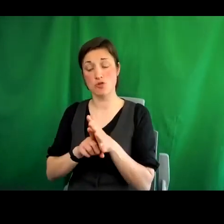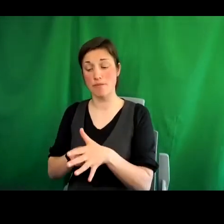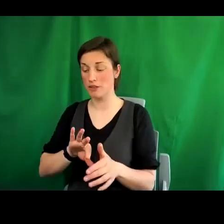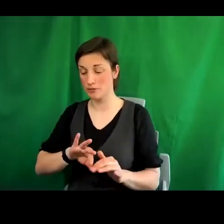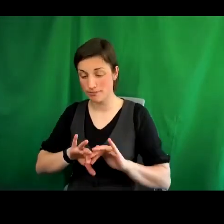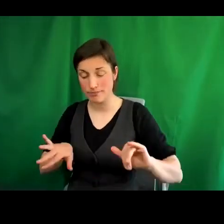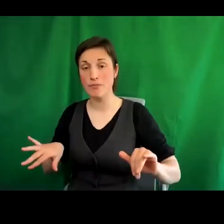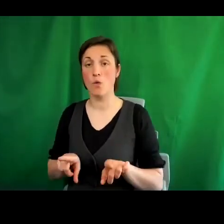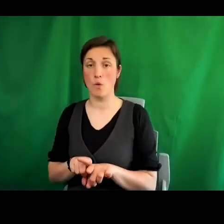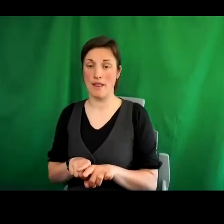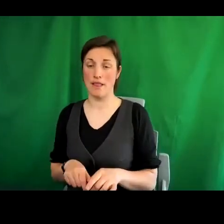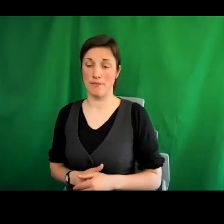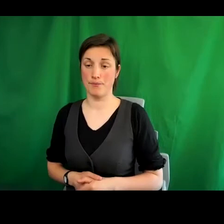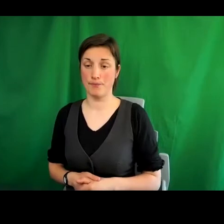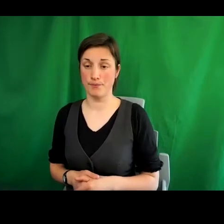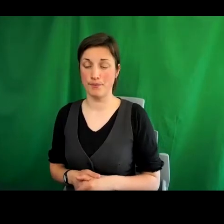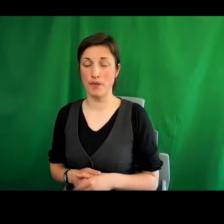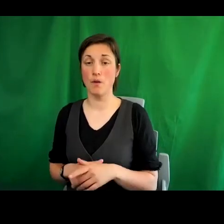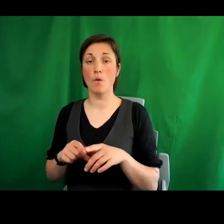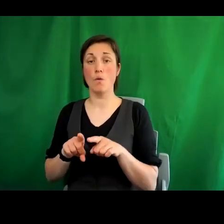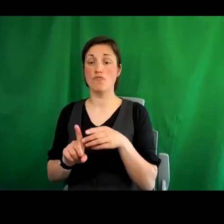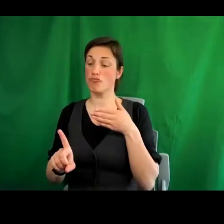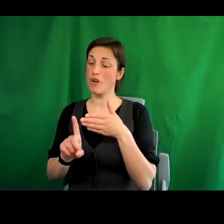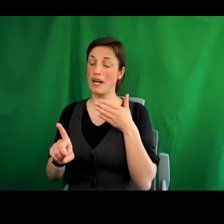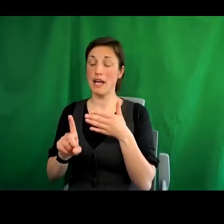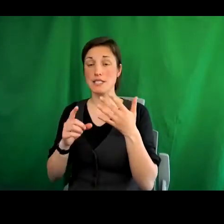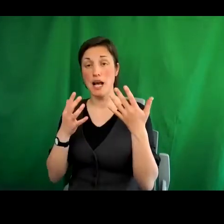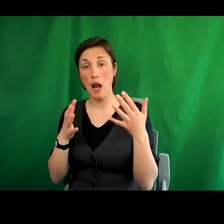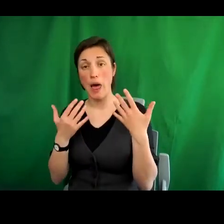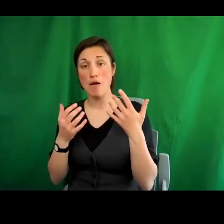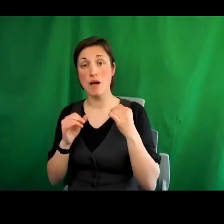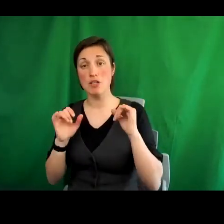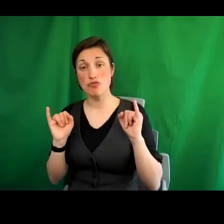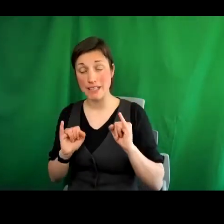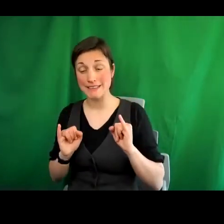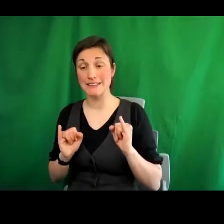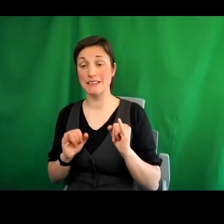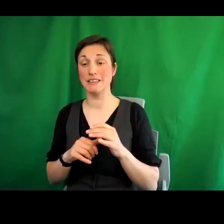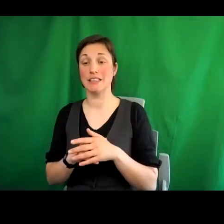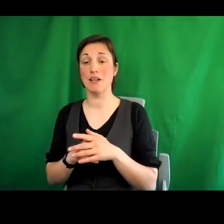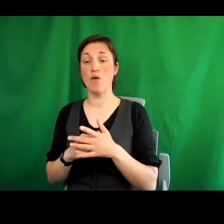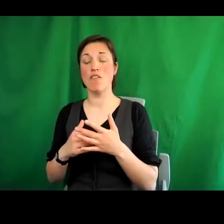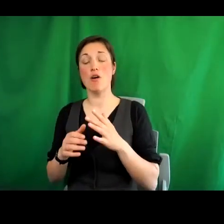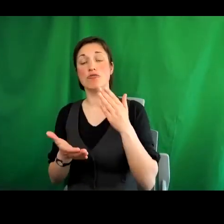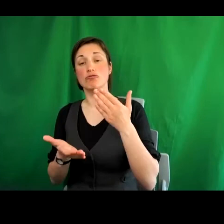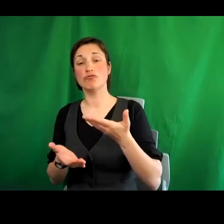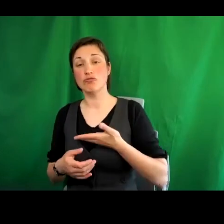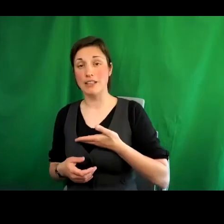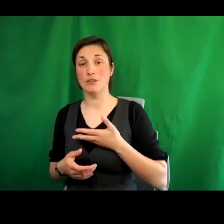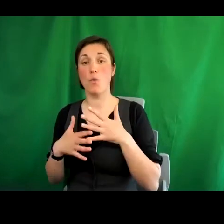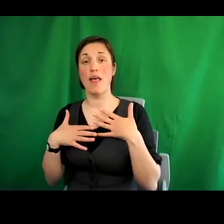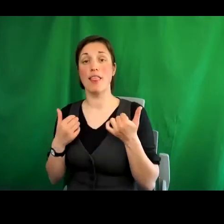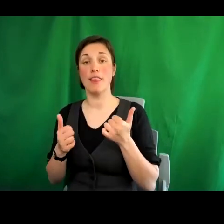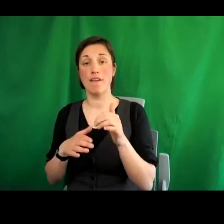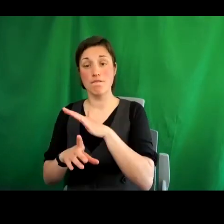recognition of the climate crisis, there will be a right to a healthy environment as part of this framework. And additionally, specific